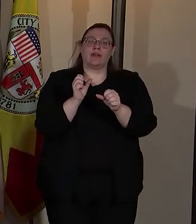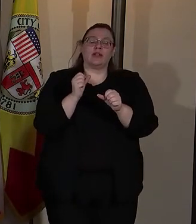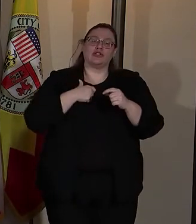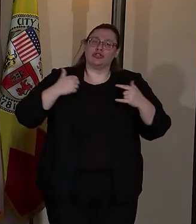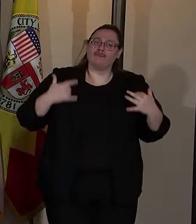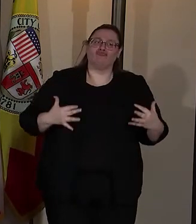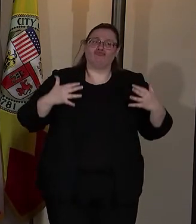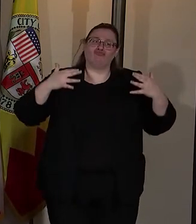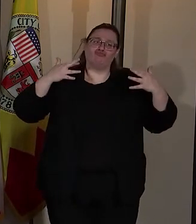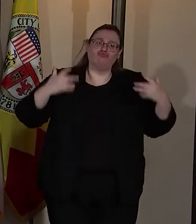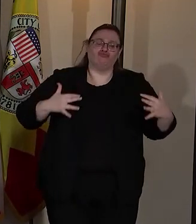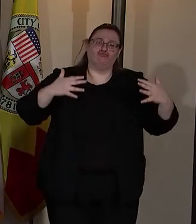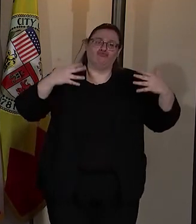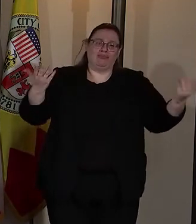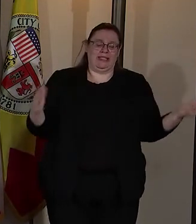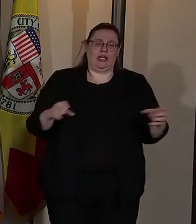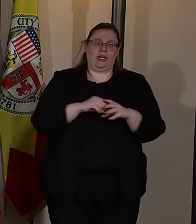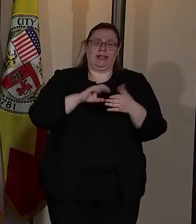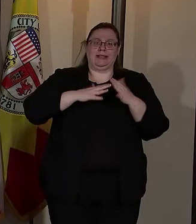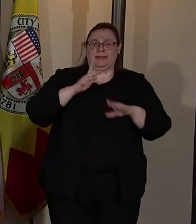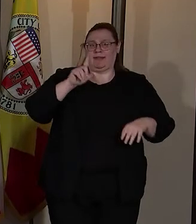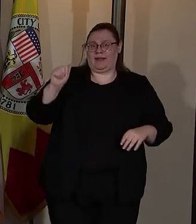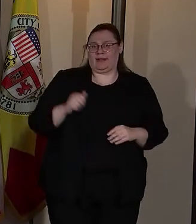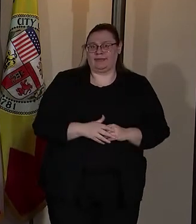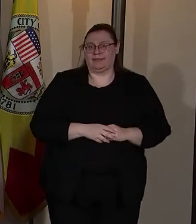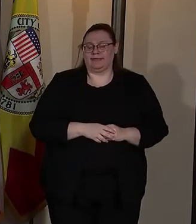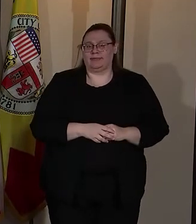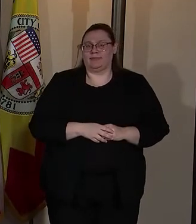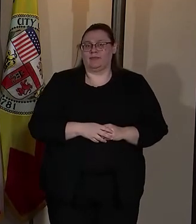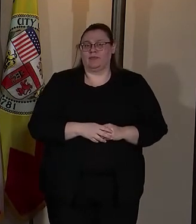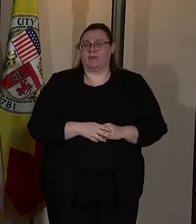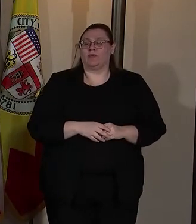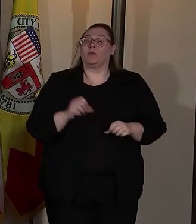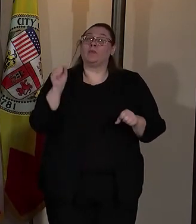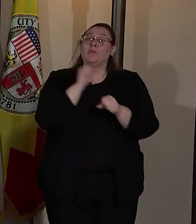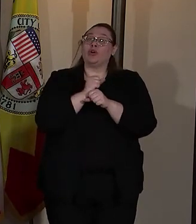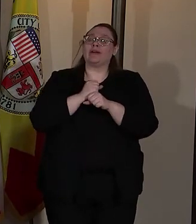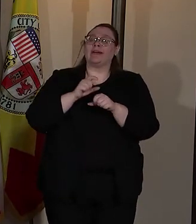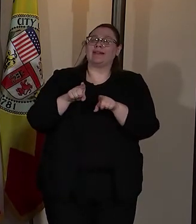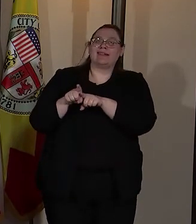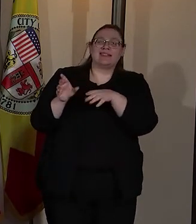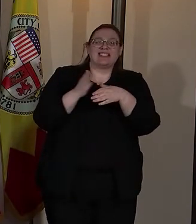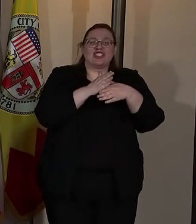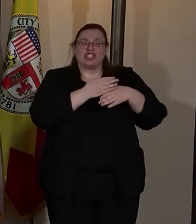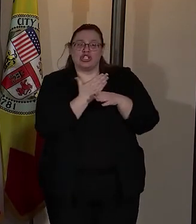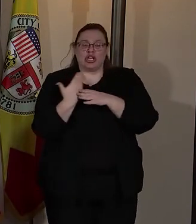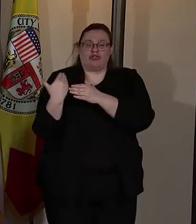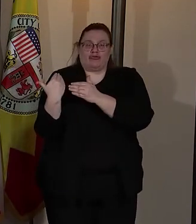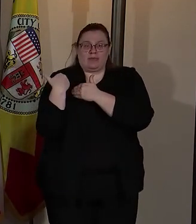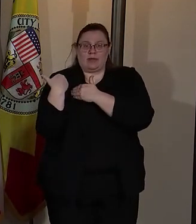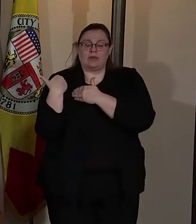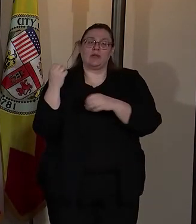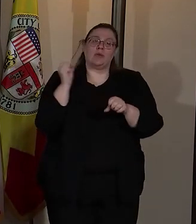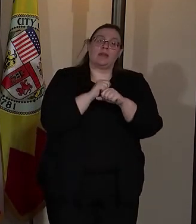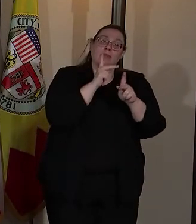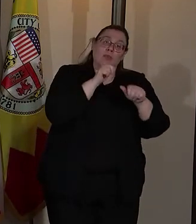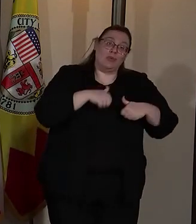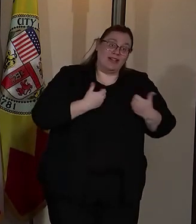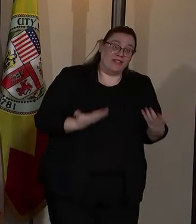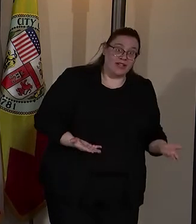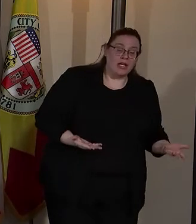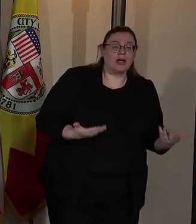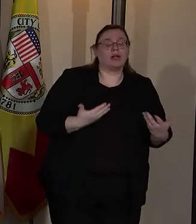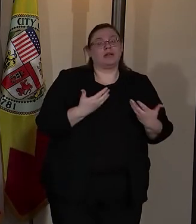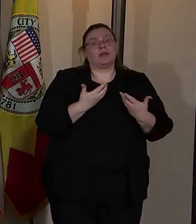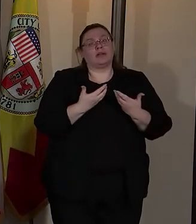strides forward in the city of Los Angeles working in a shared responsibility together with our residents to